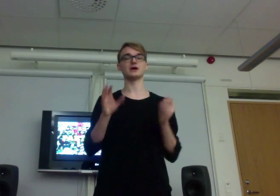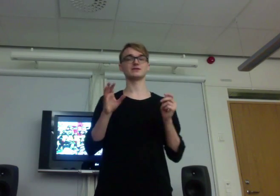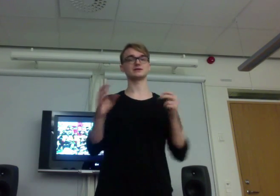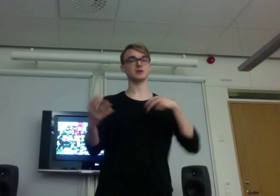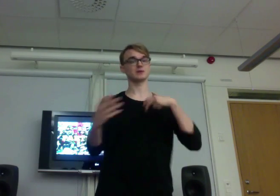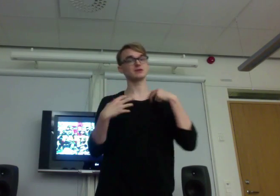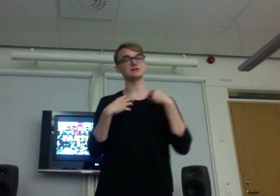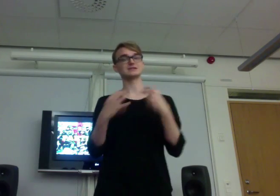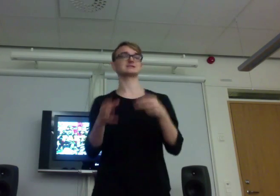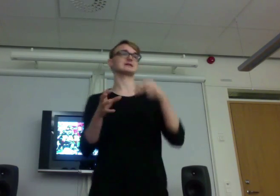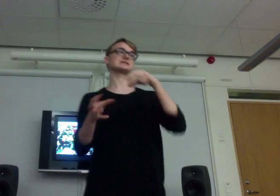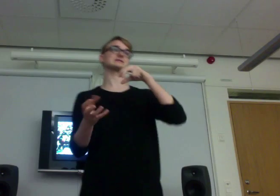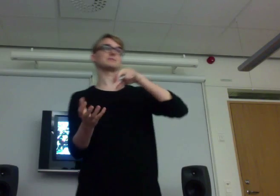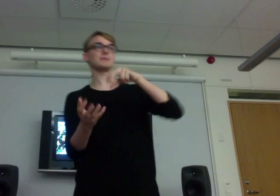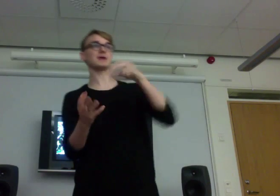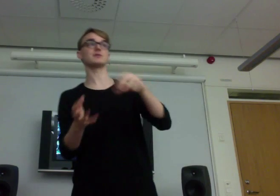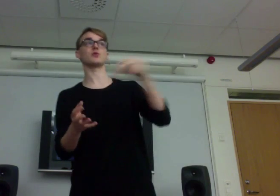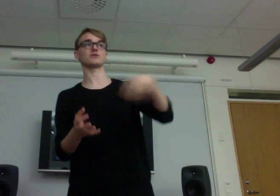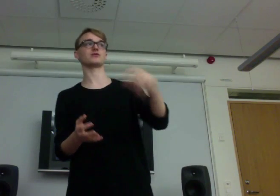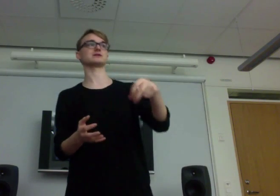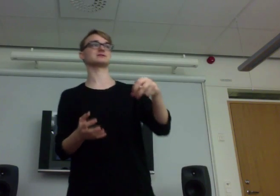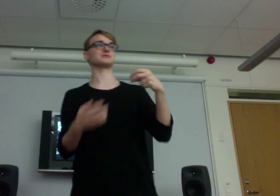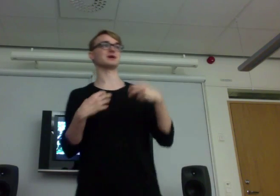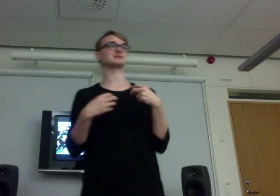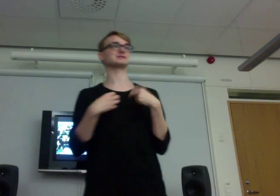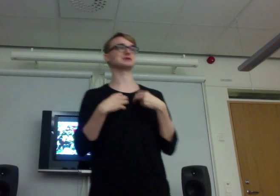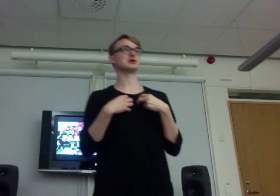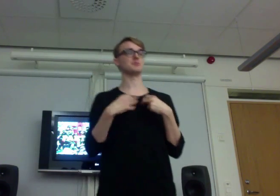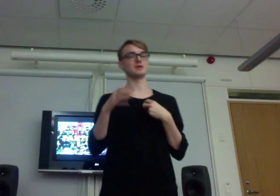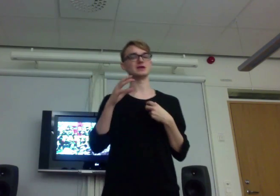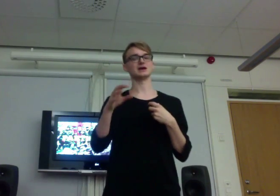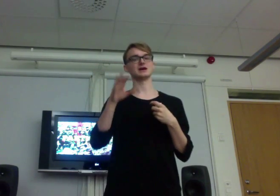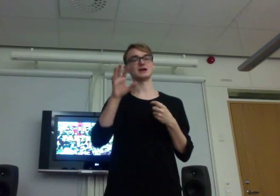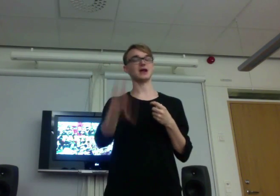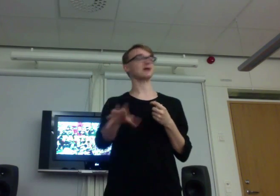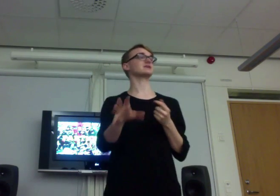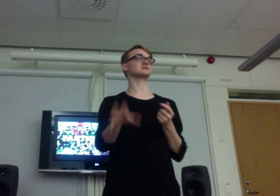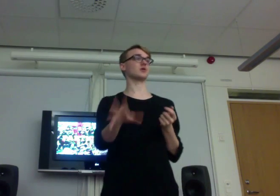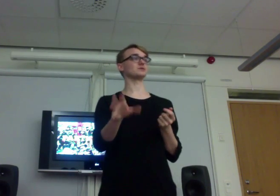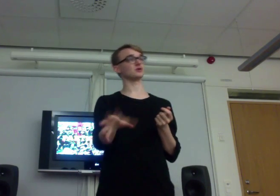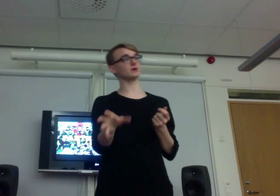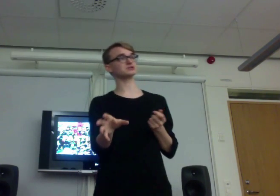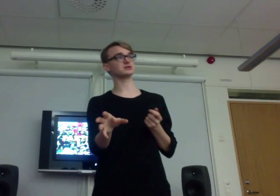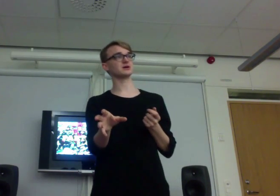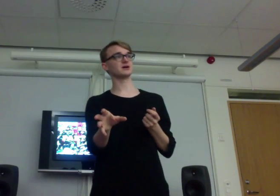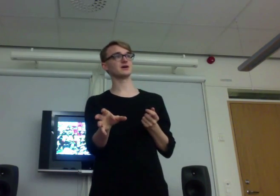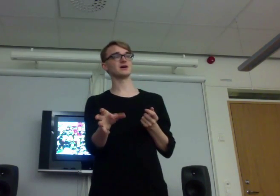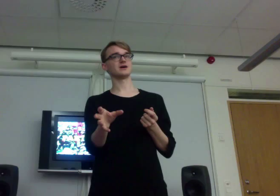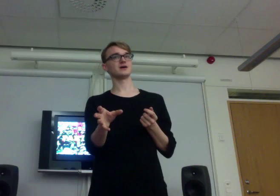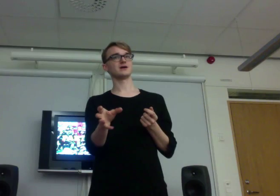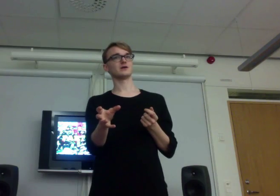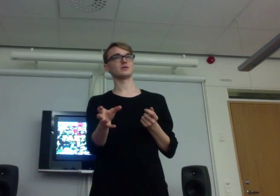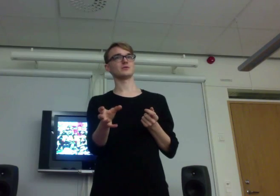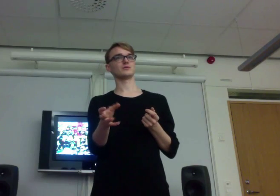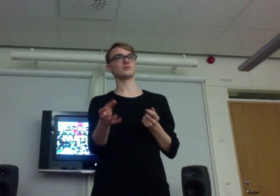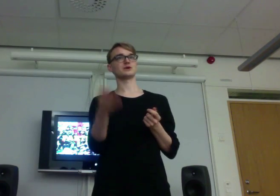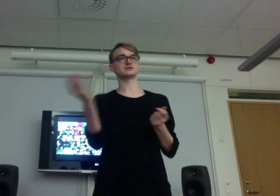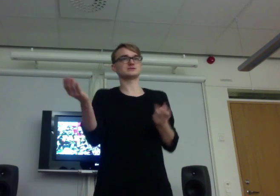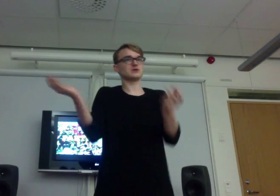that maybe this is, maybe, one of the things that makes me like this hobby so much. Because it's very